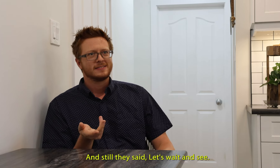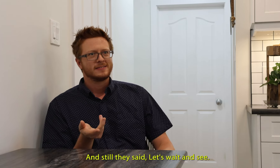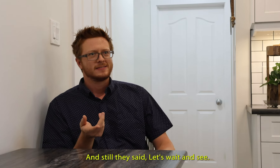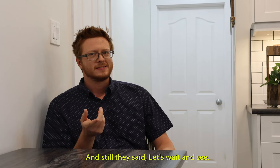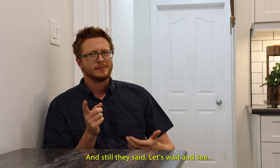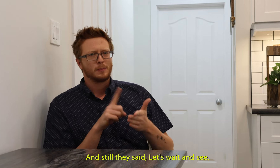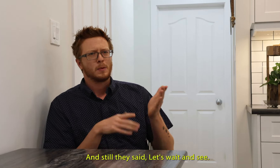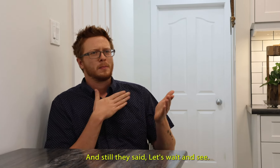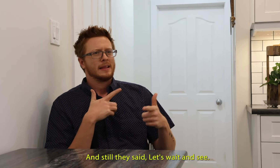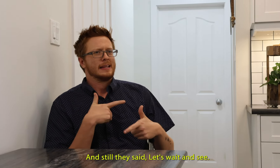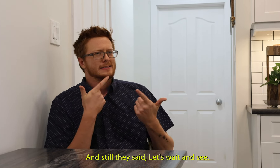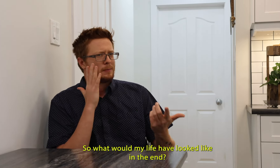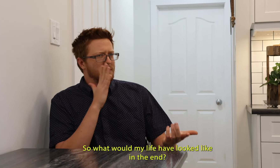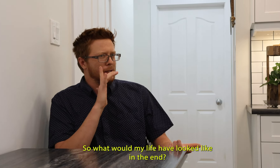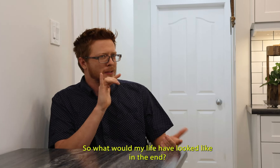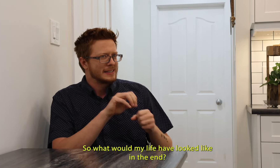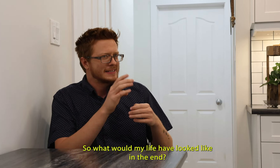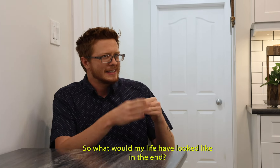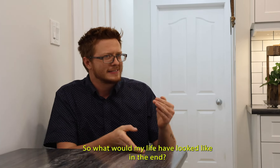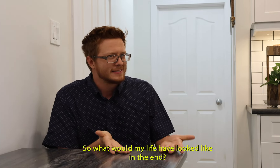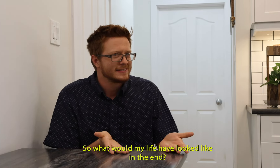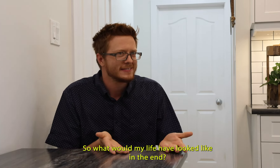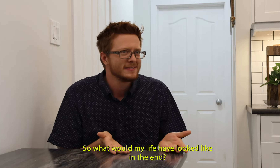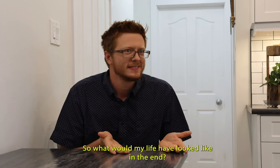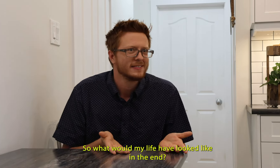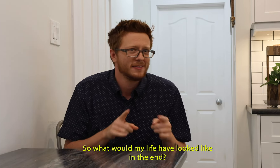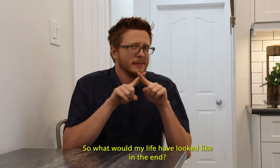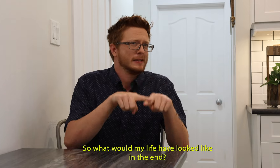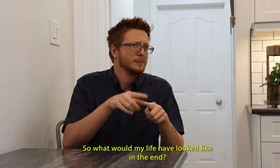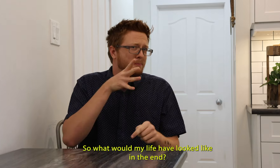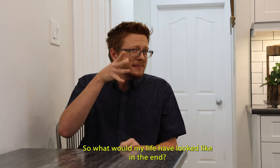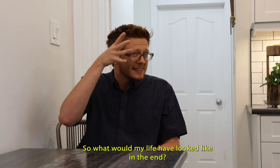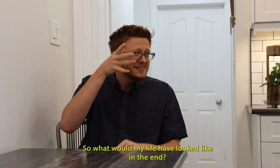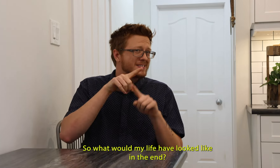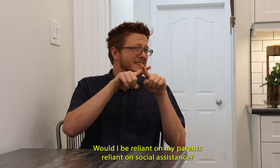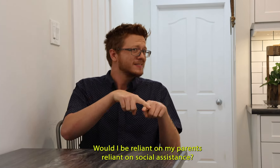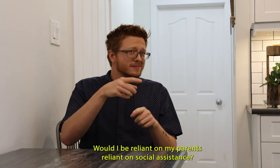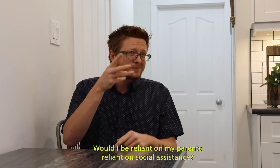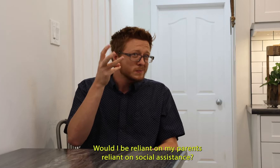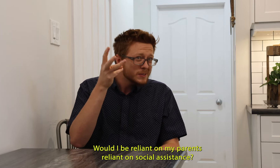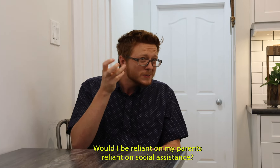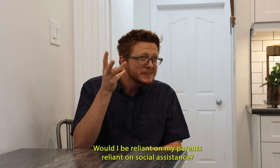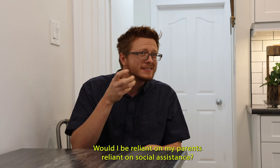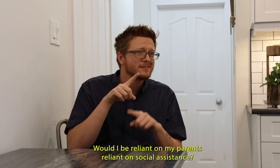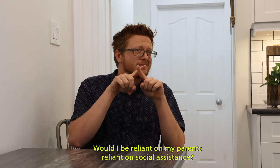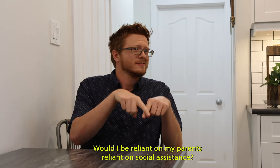they said, let's wait and see. So what would my life have looked like in the end? Would I be reliant on my